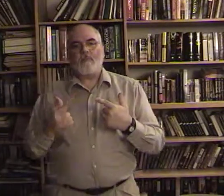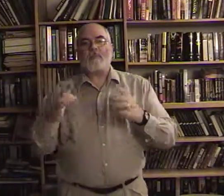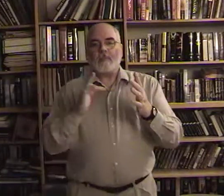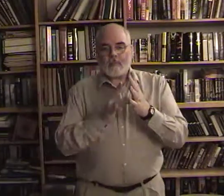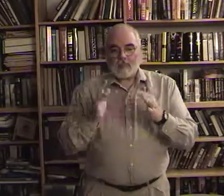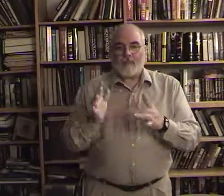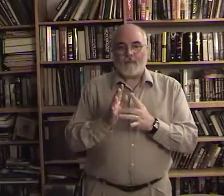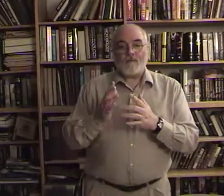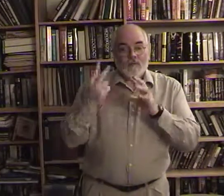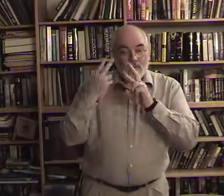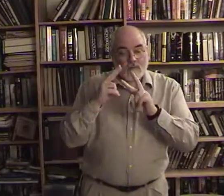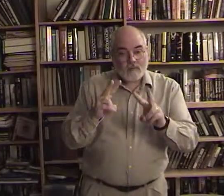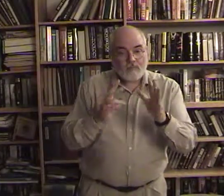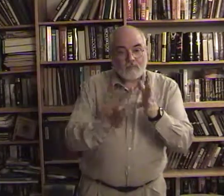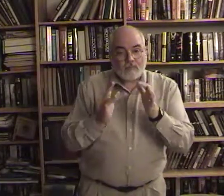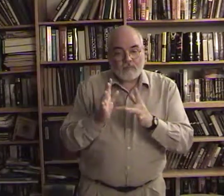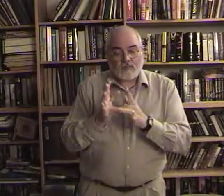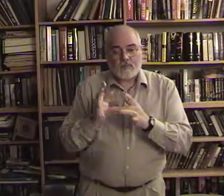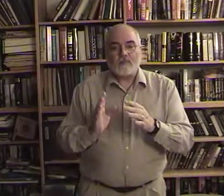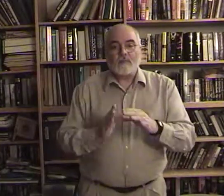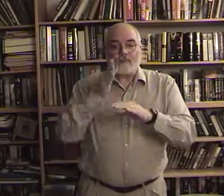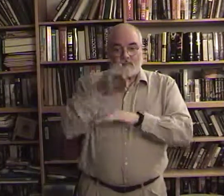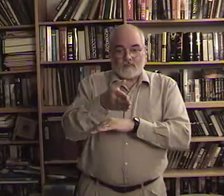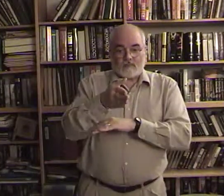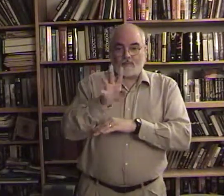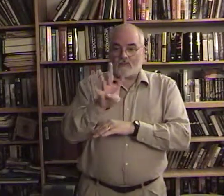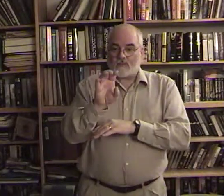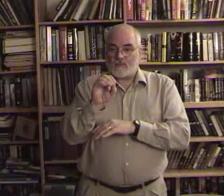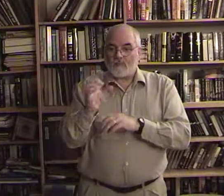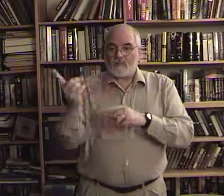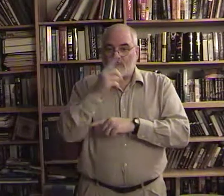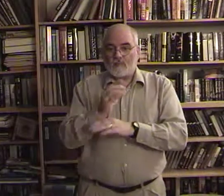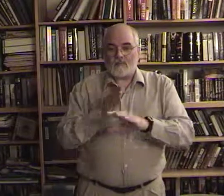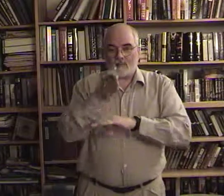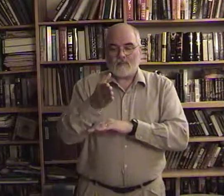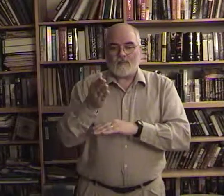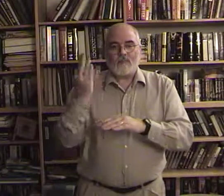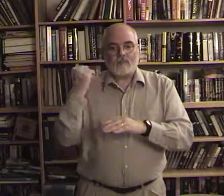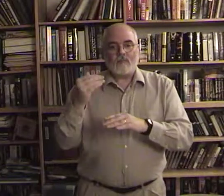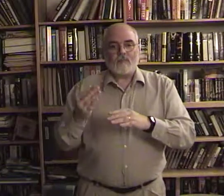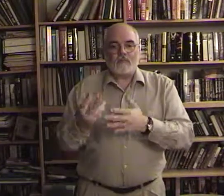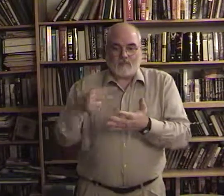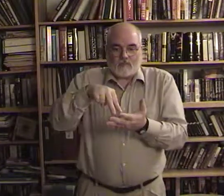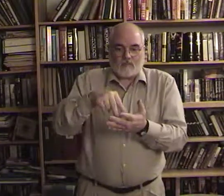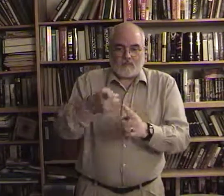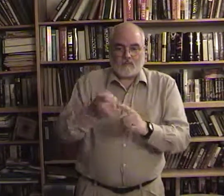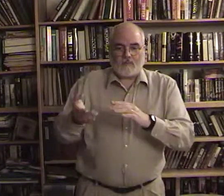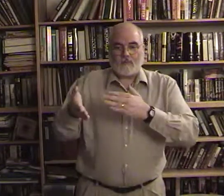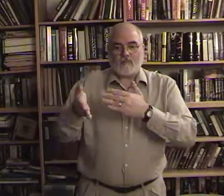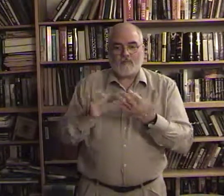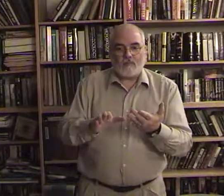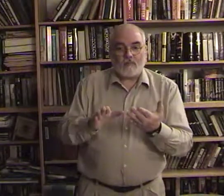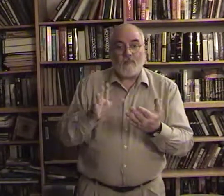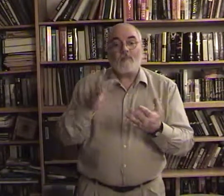forty days after he was raised from the dead, and he spoke to them about the kingdom of God.